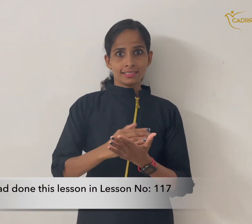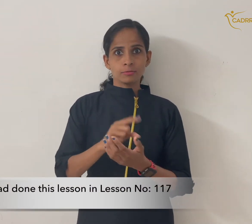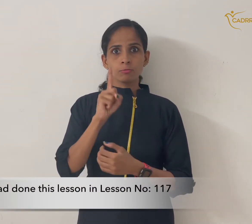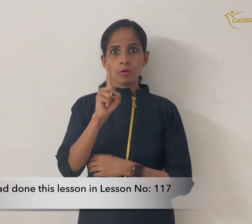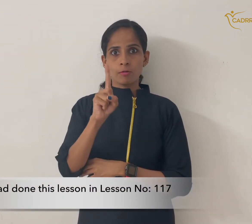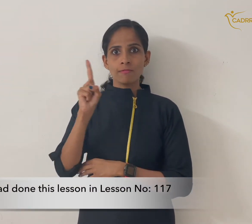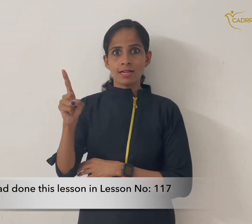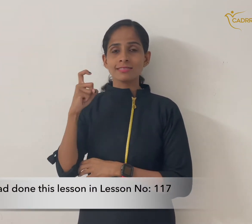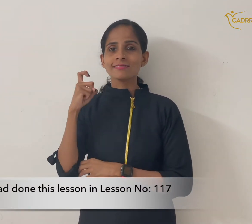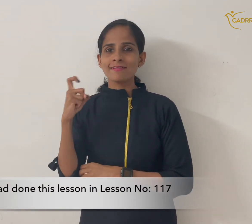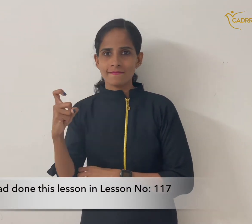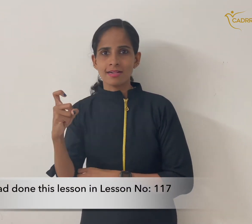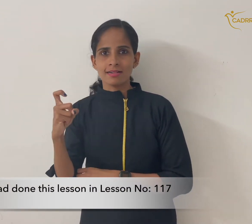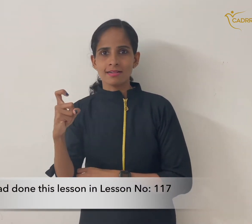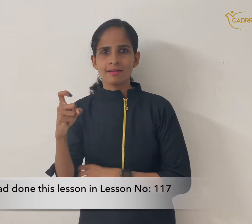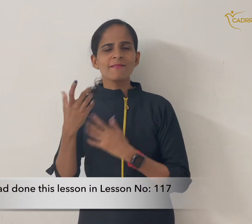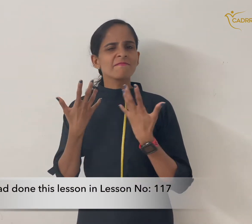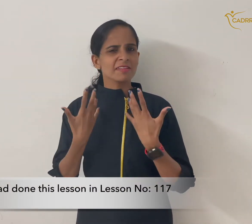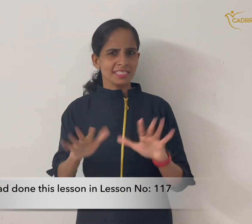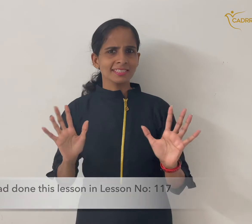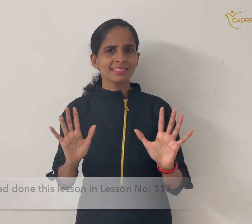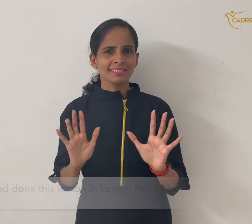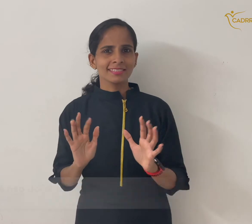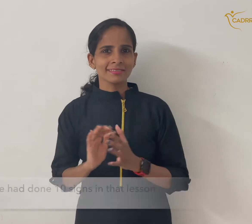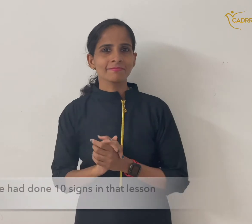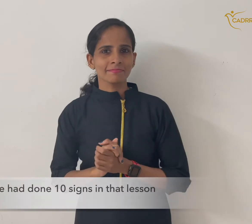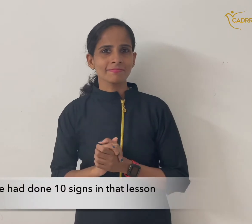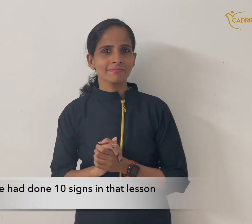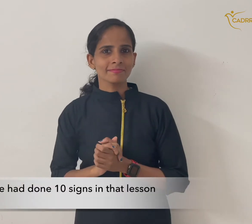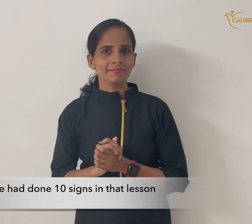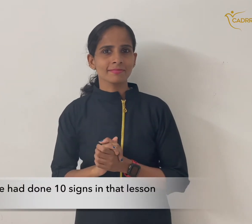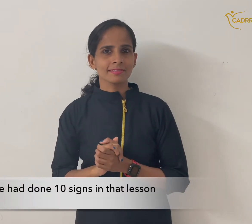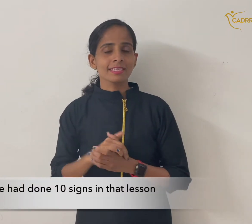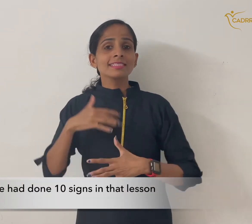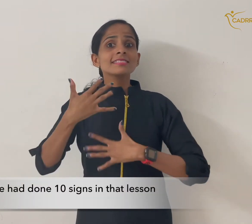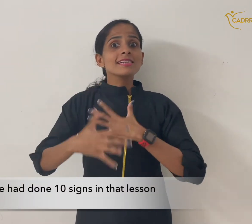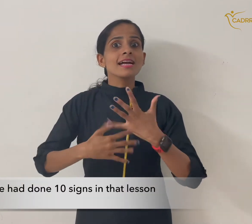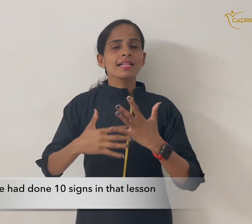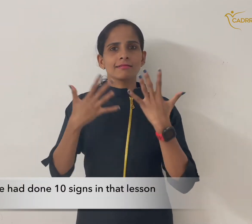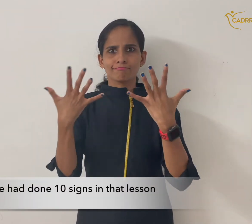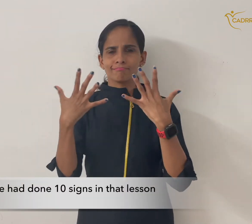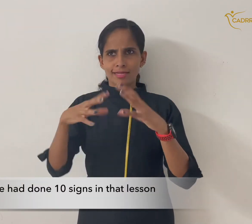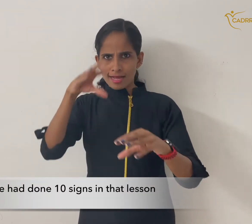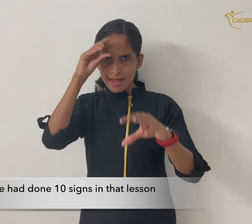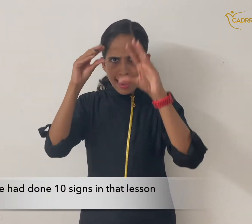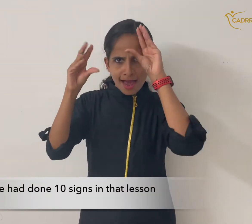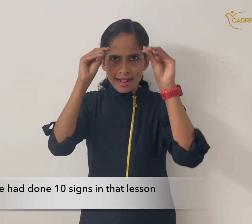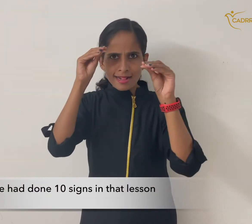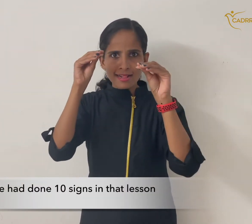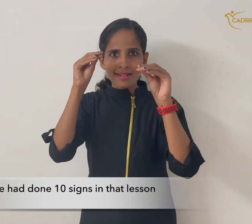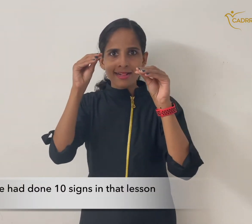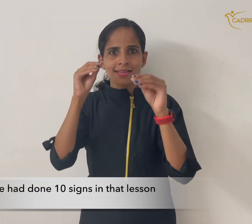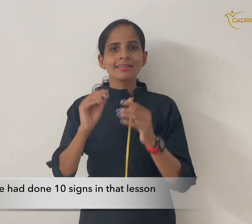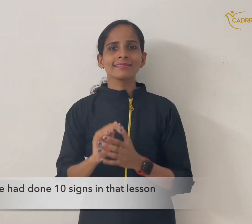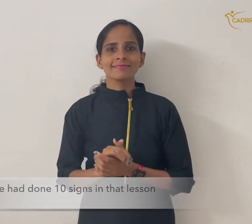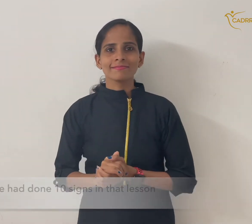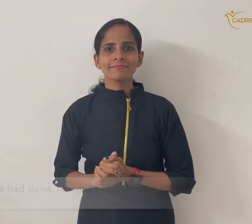number 117 we had done ten signs in that lesson now